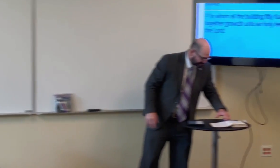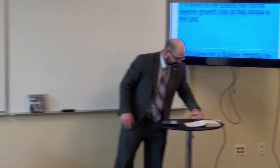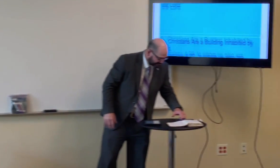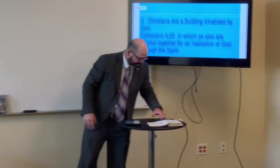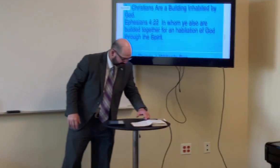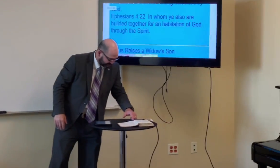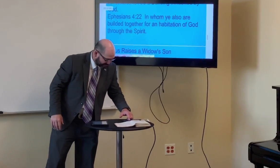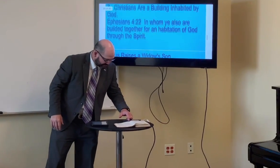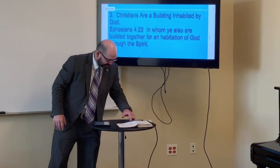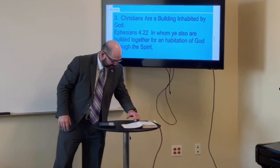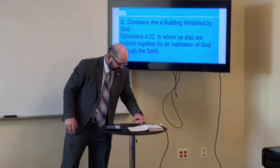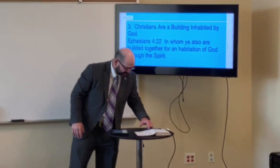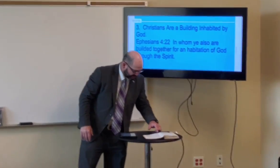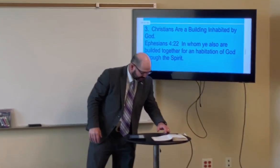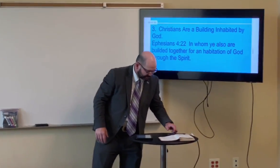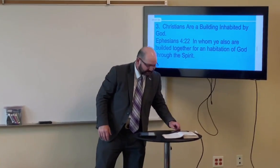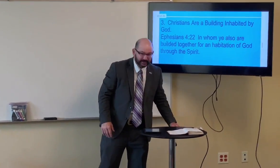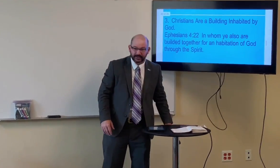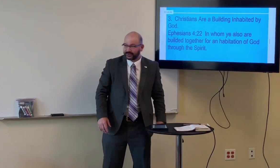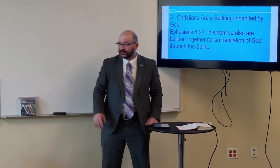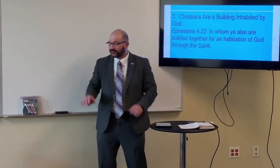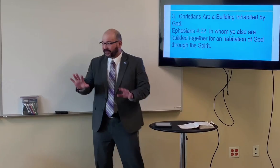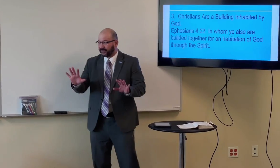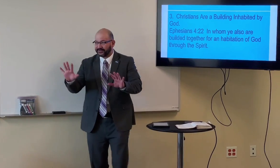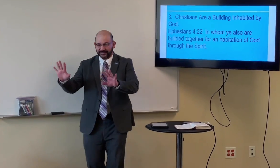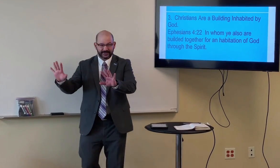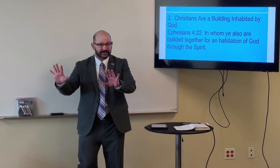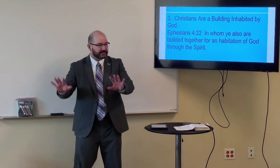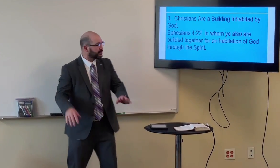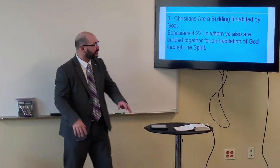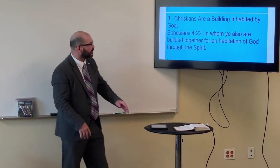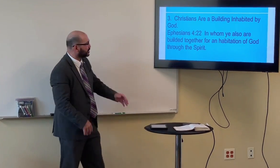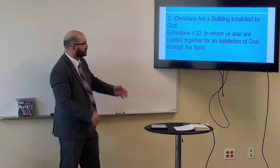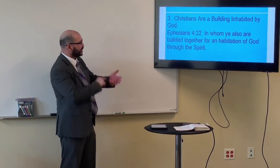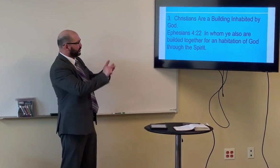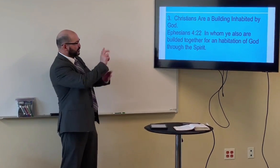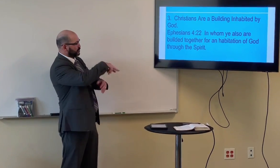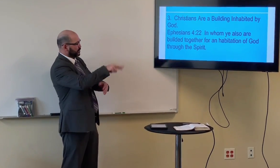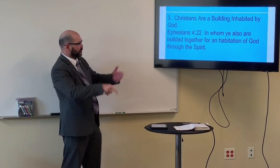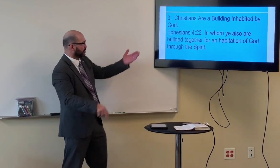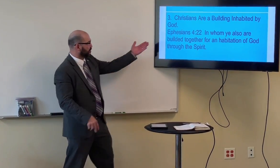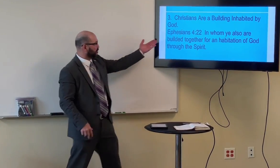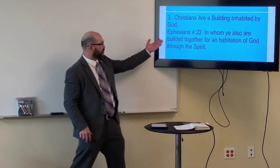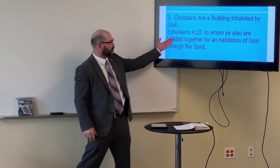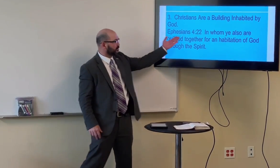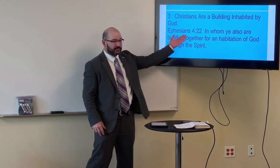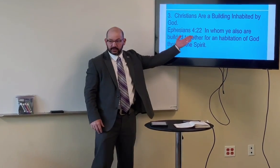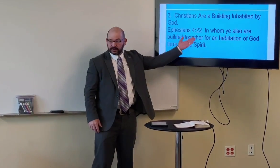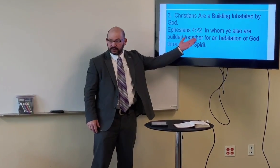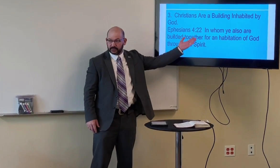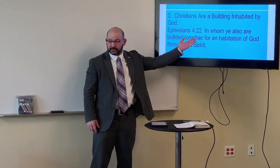that question is going to be answered with the next verse here we're in Ephesians 4.22 Christians are a building inhabited by God